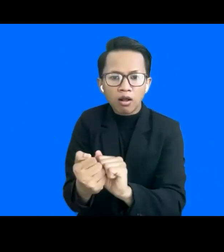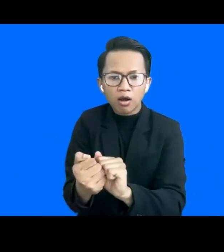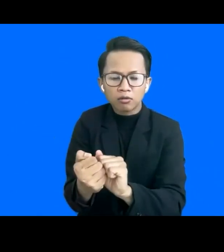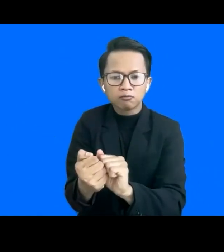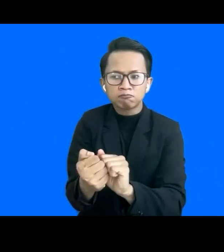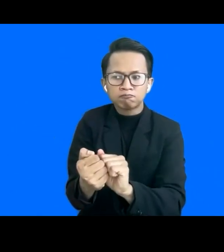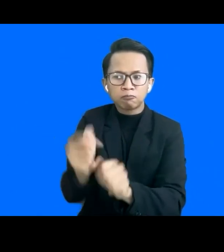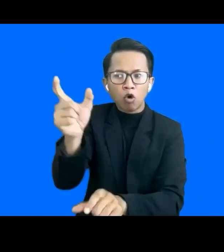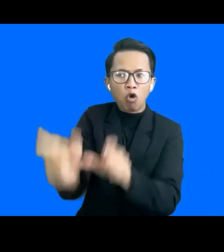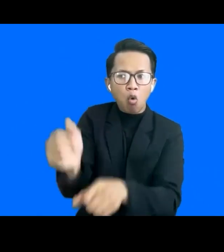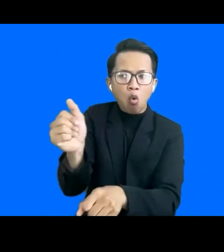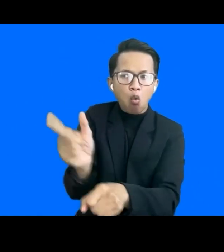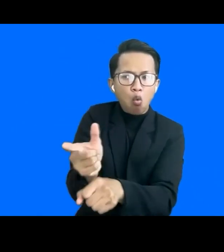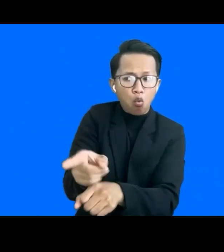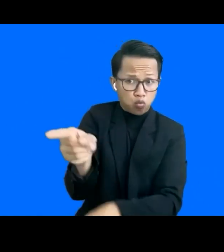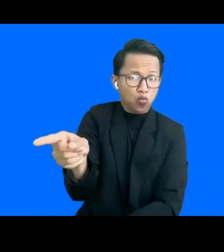figuring out